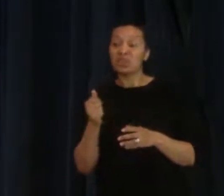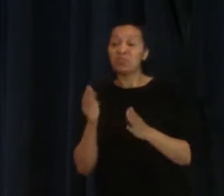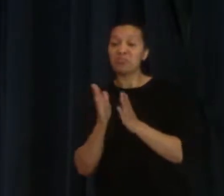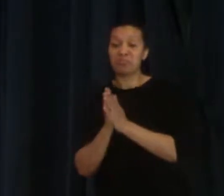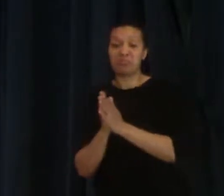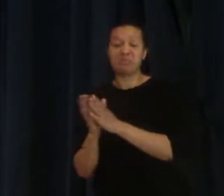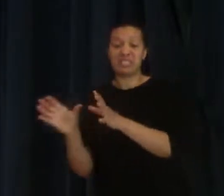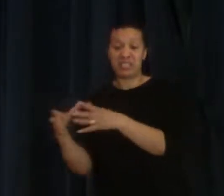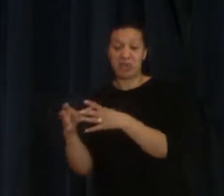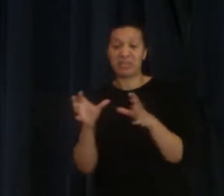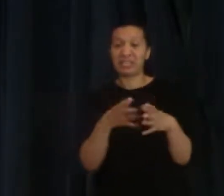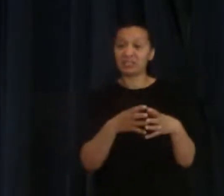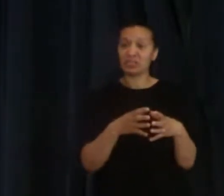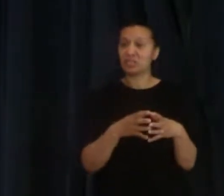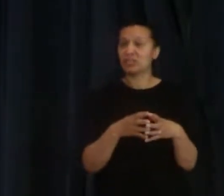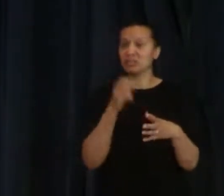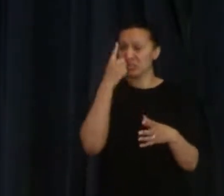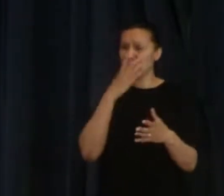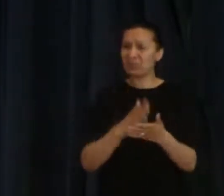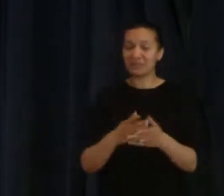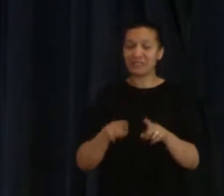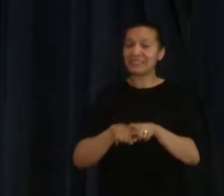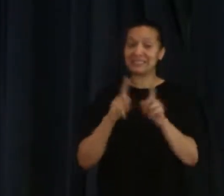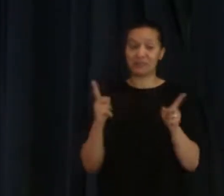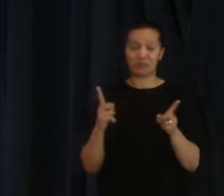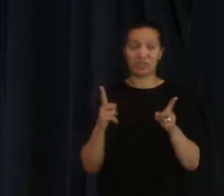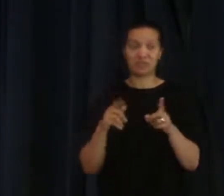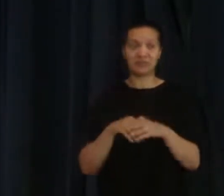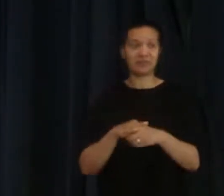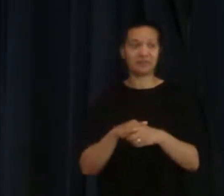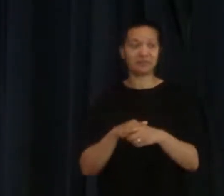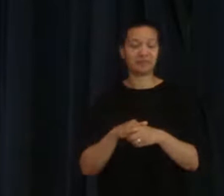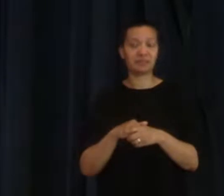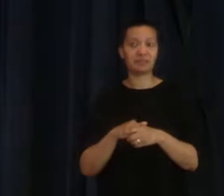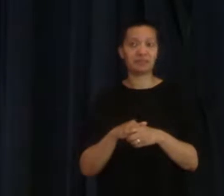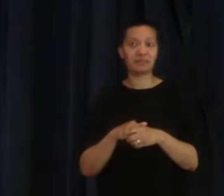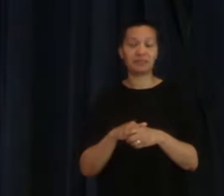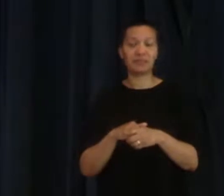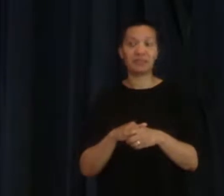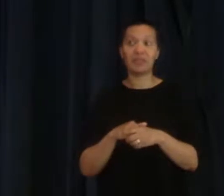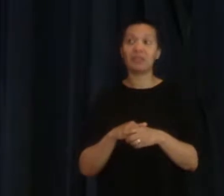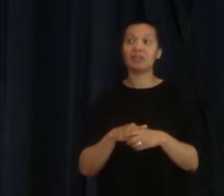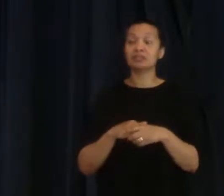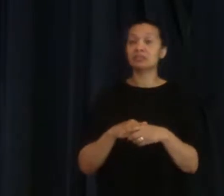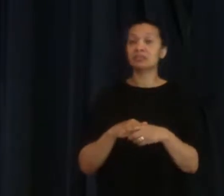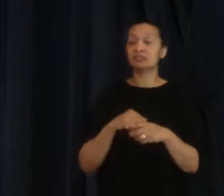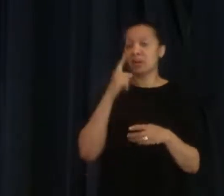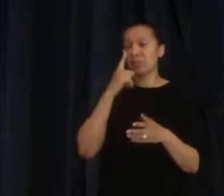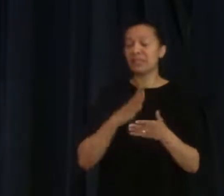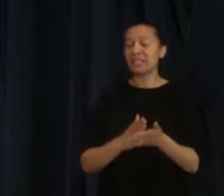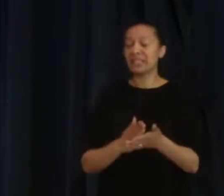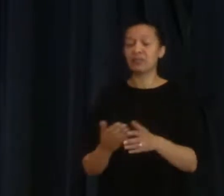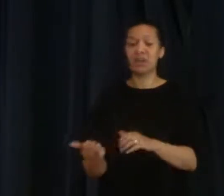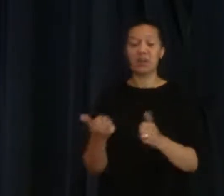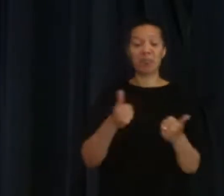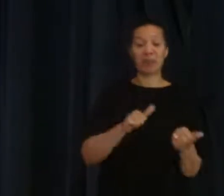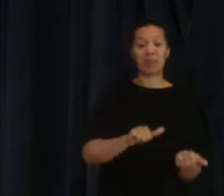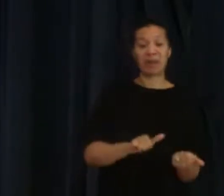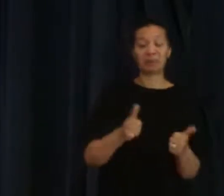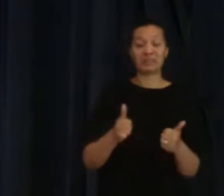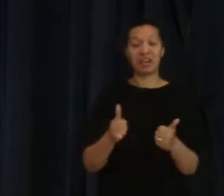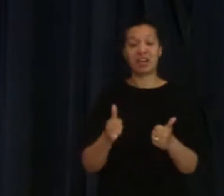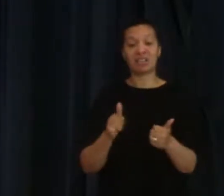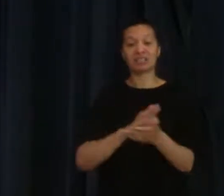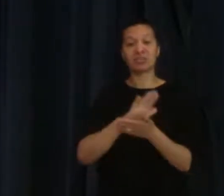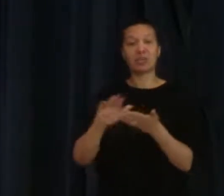to this, that believe something different, just that they believe that you are baptised in the Holy Spirit as soon as you